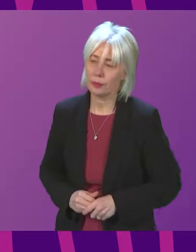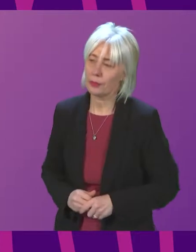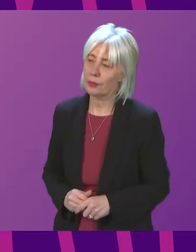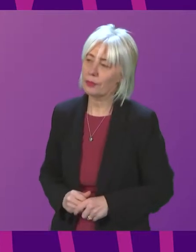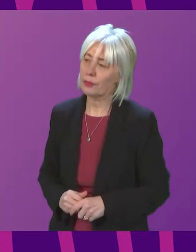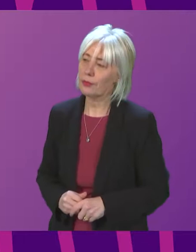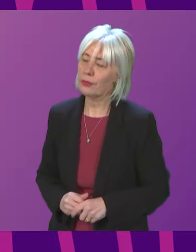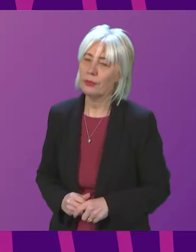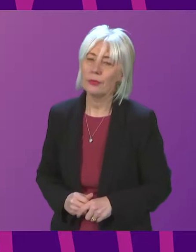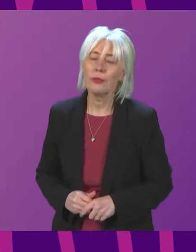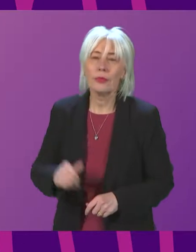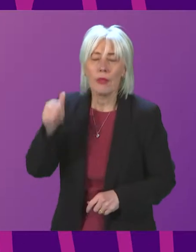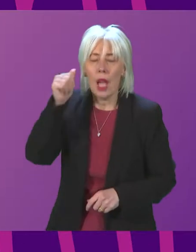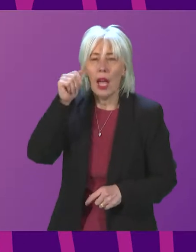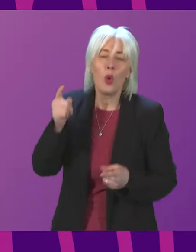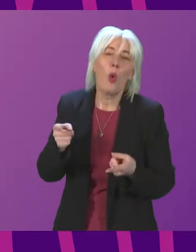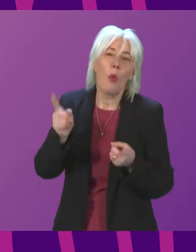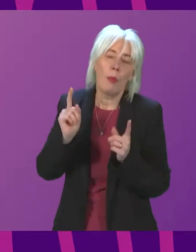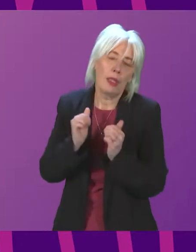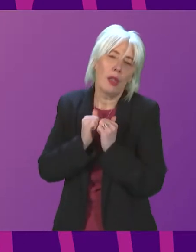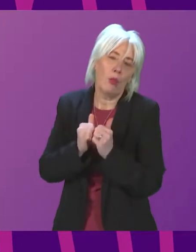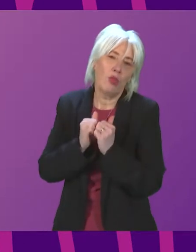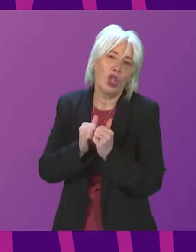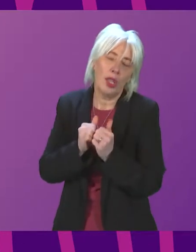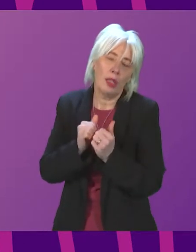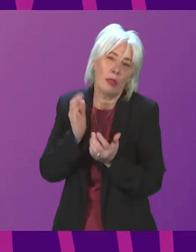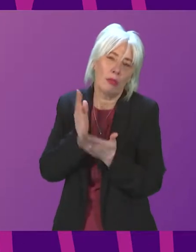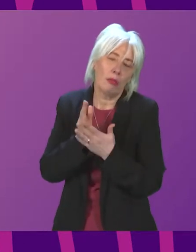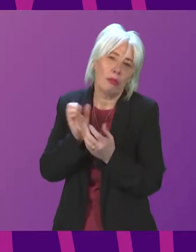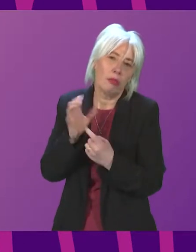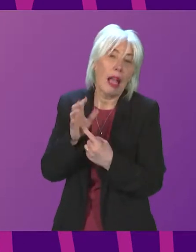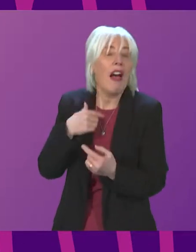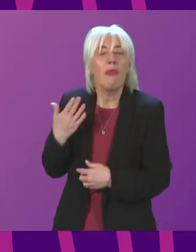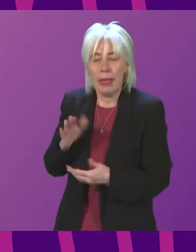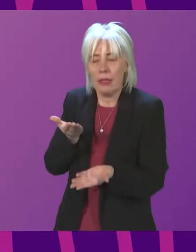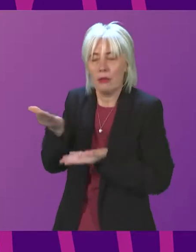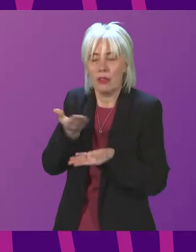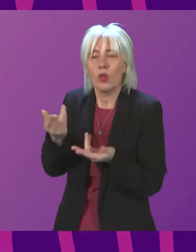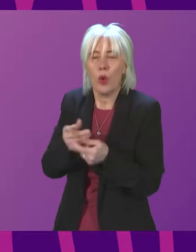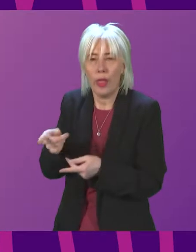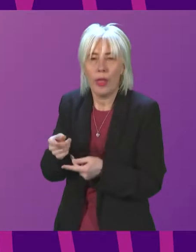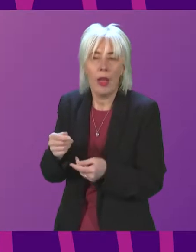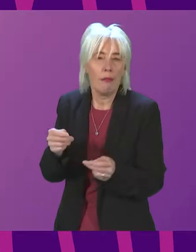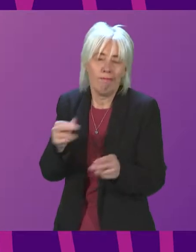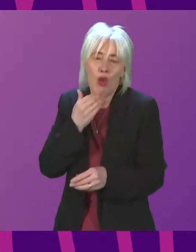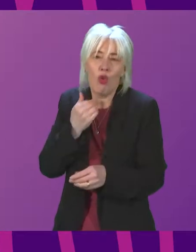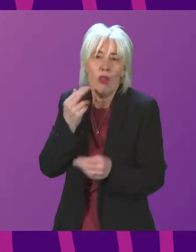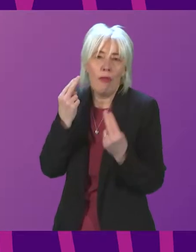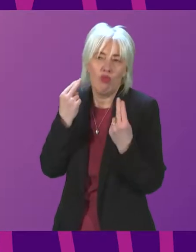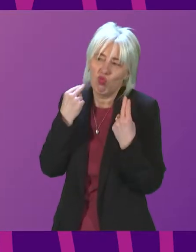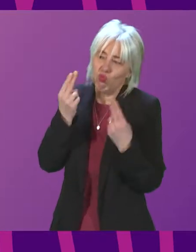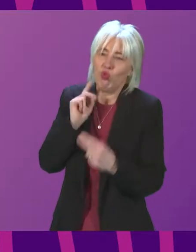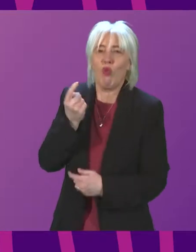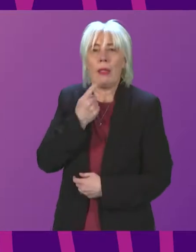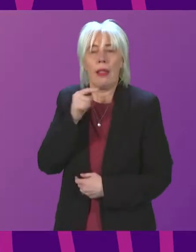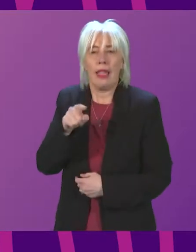I know the Minister appreciates the importance of these issues from her recent conversations with me. The lack of resilience in the network